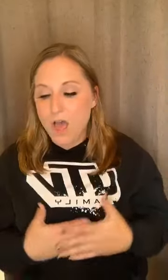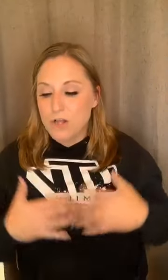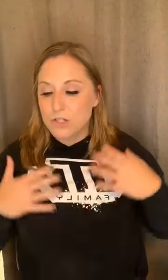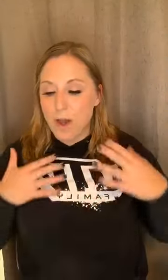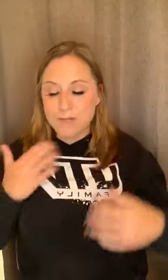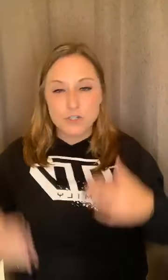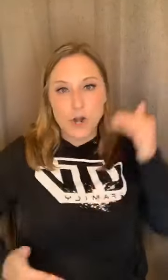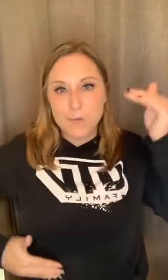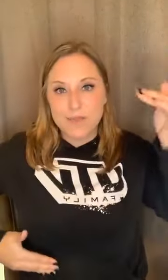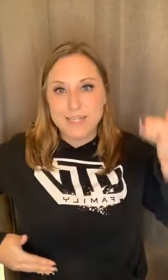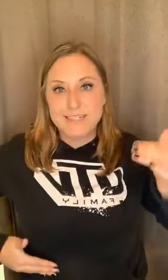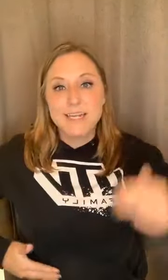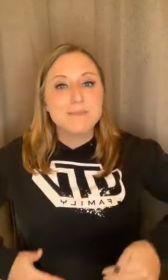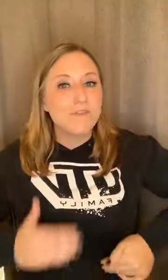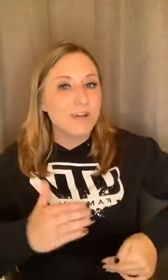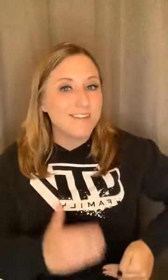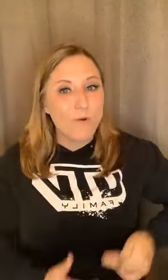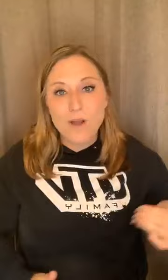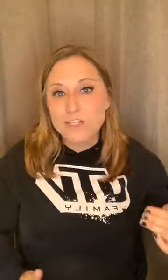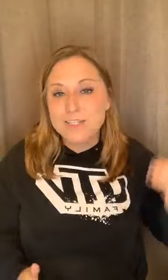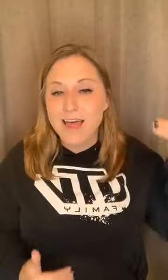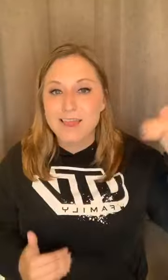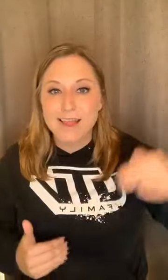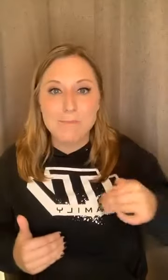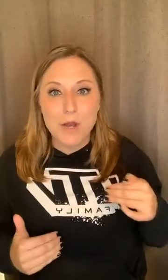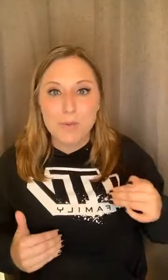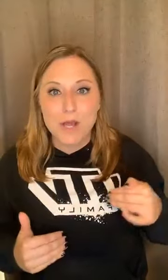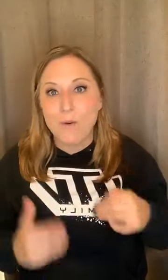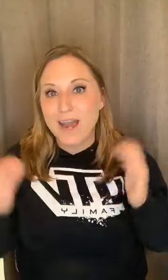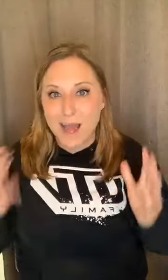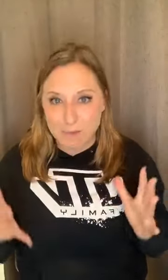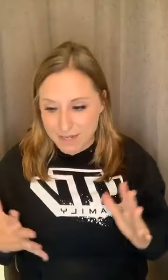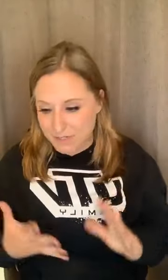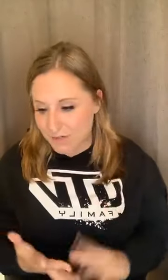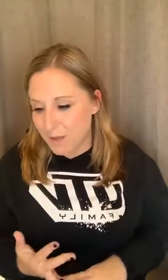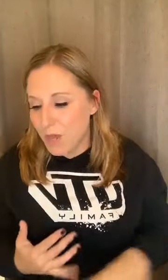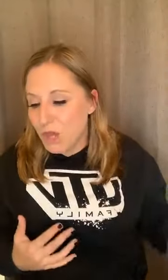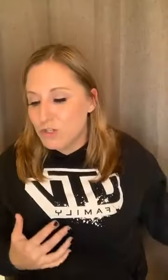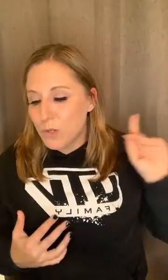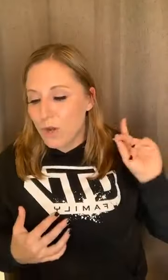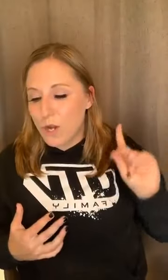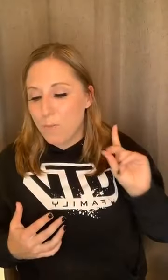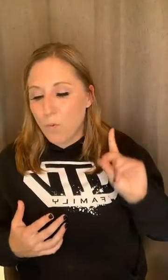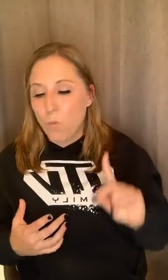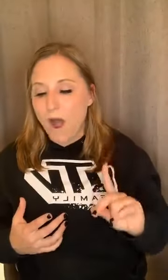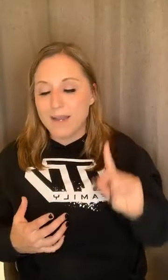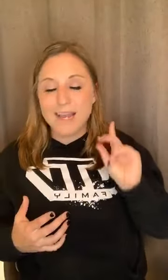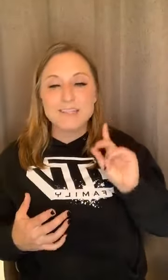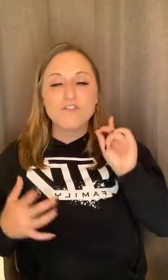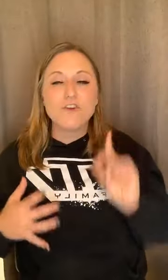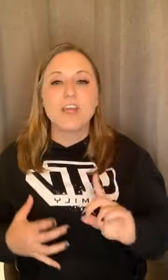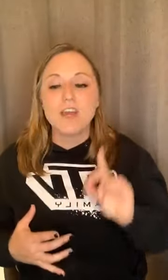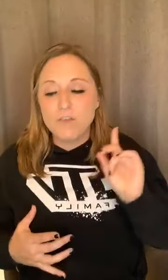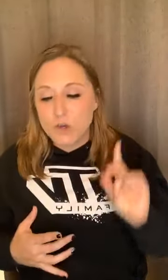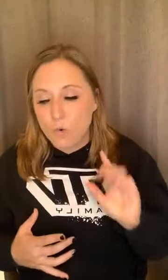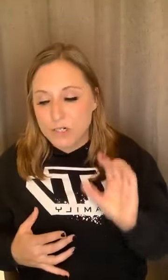So I'm going to start with the 10 tips. If you guys have questions, let me know below and I will answer them. So number one is forgive yourself